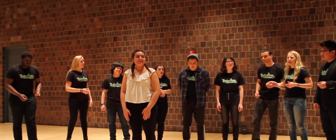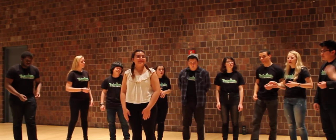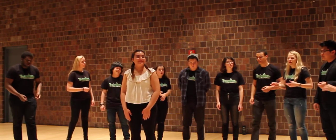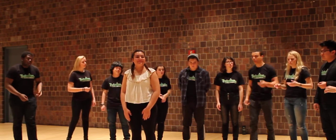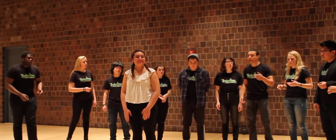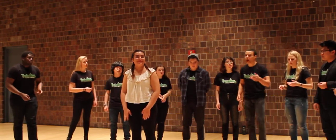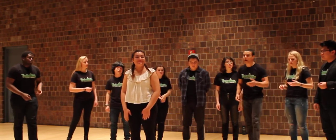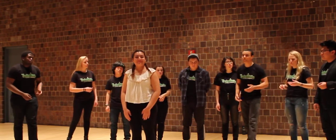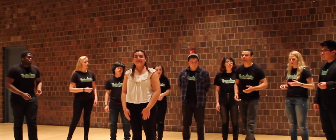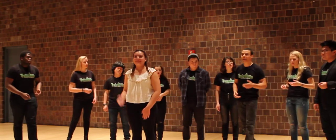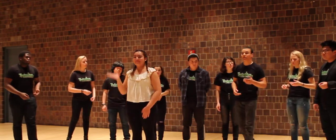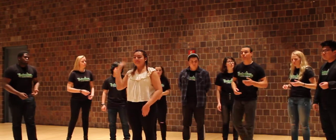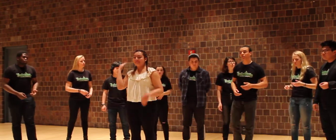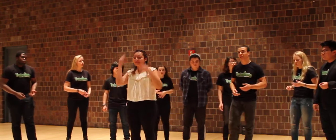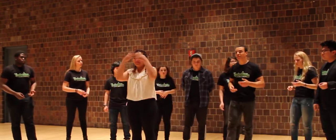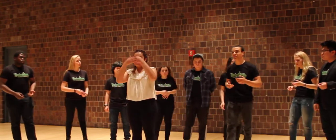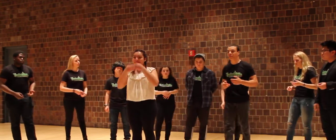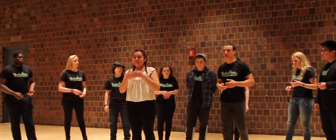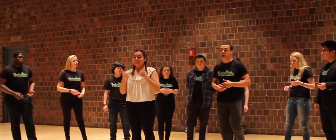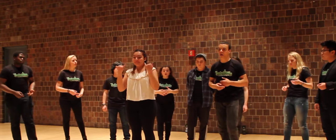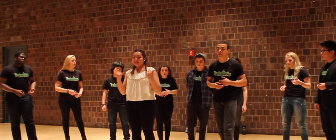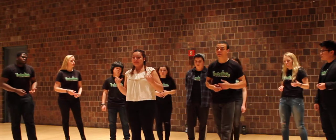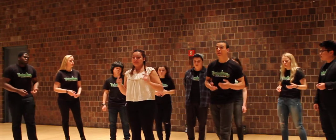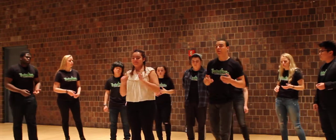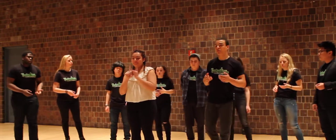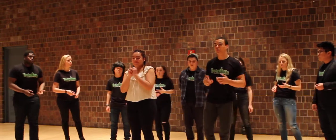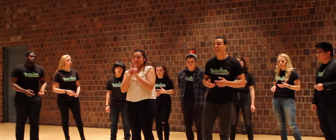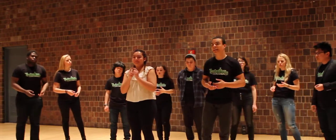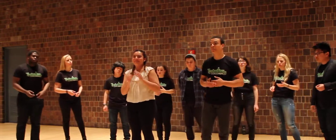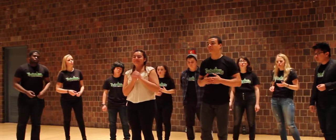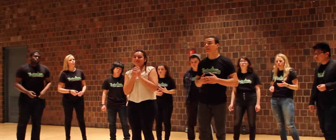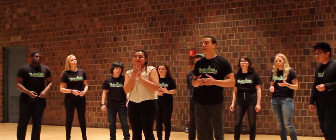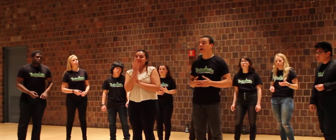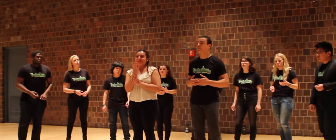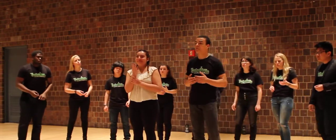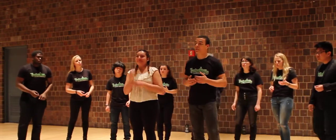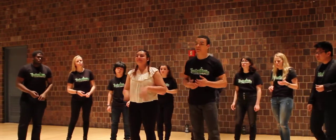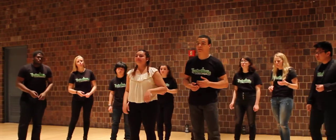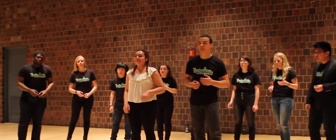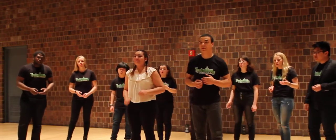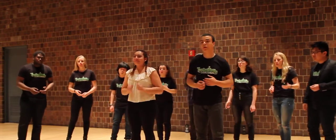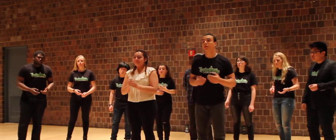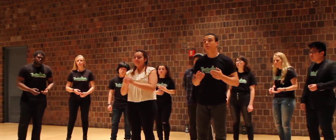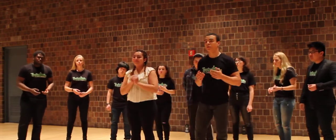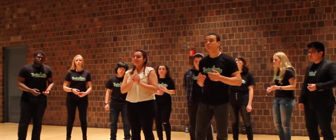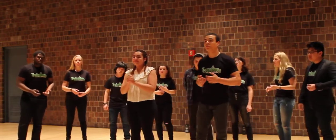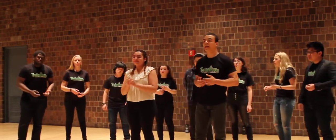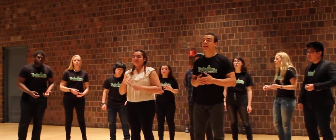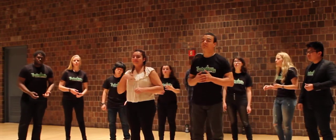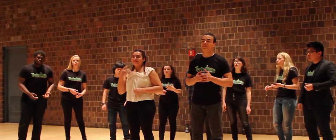I met you in the dark, you lit me up. You made me